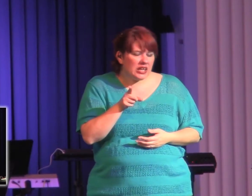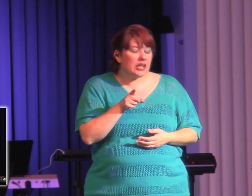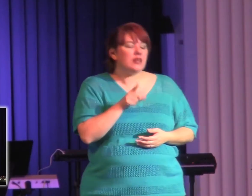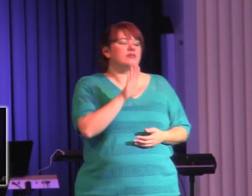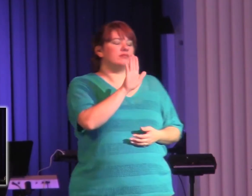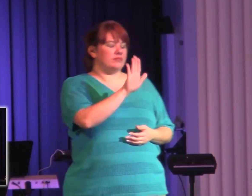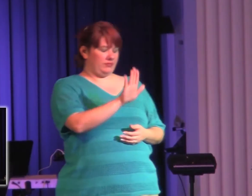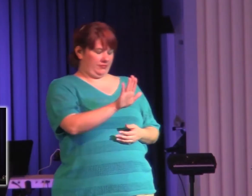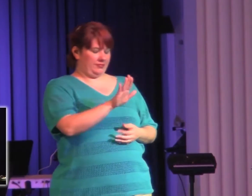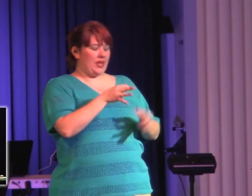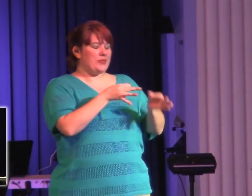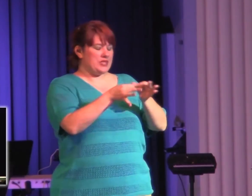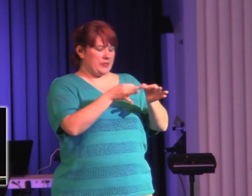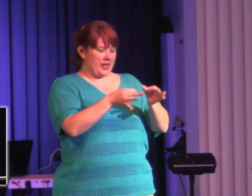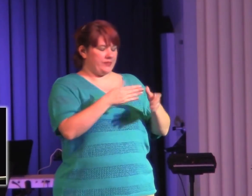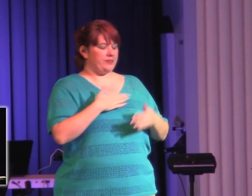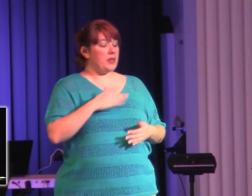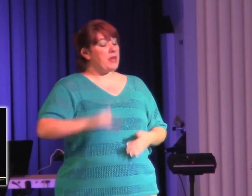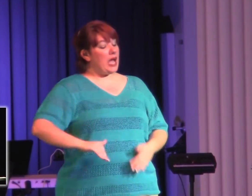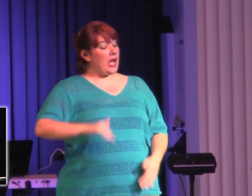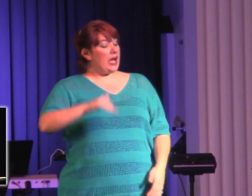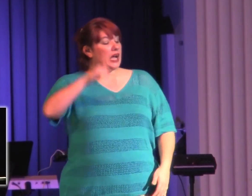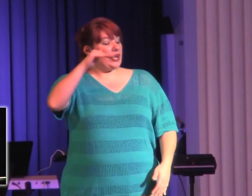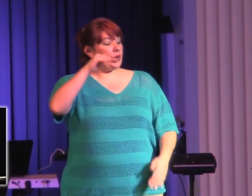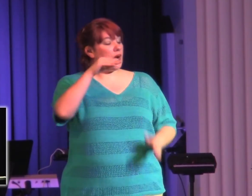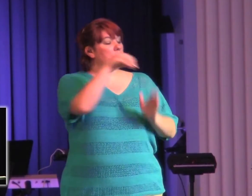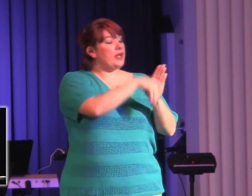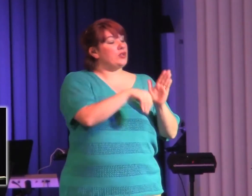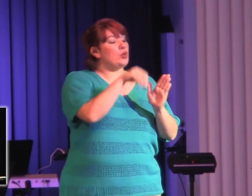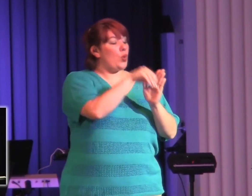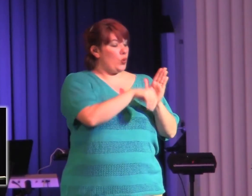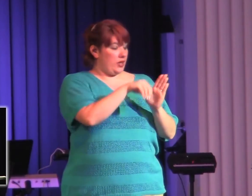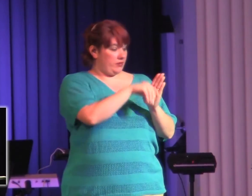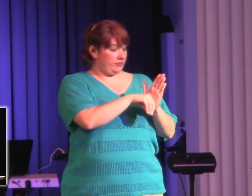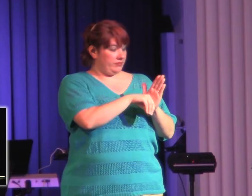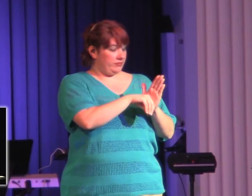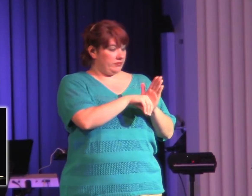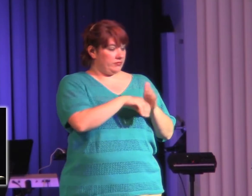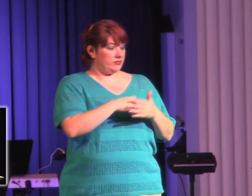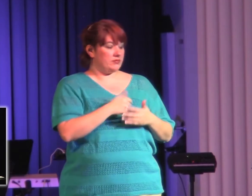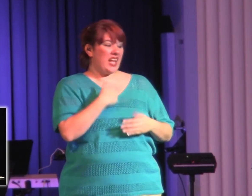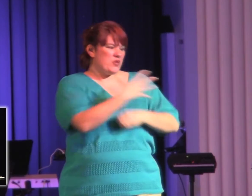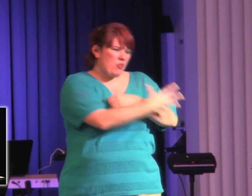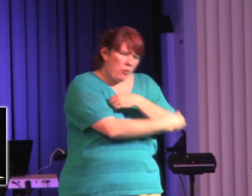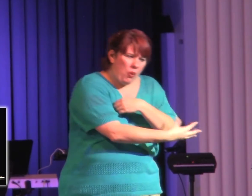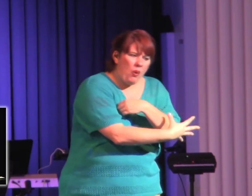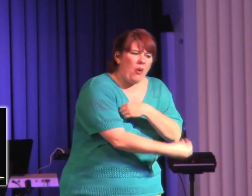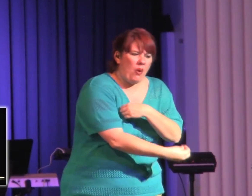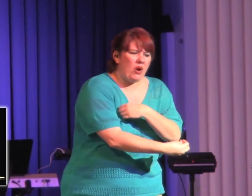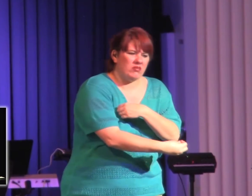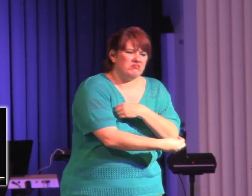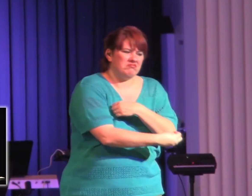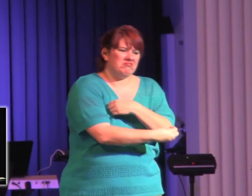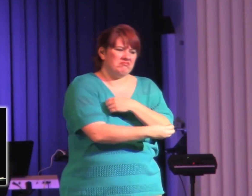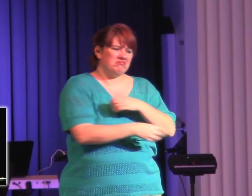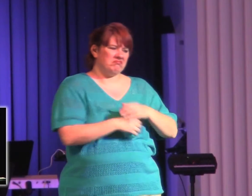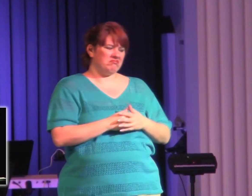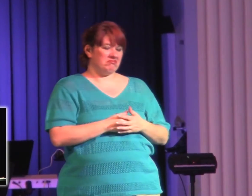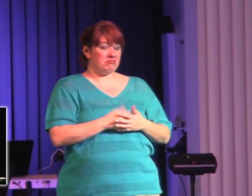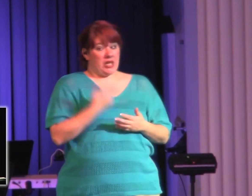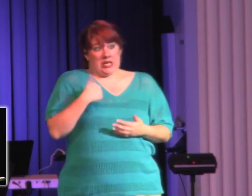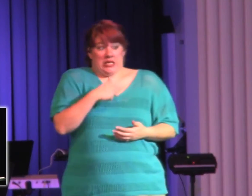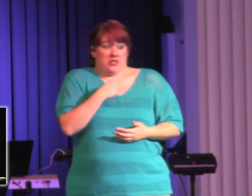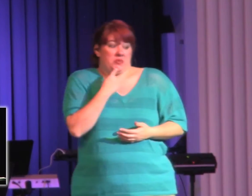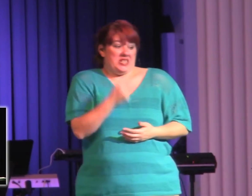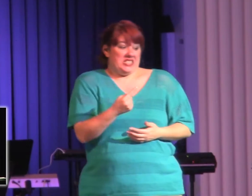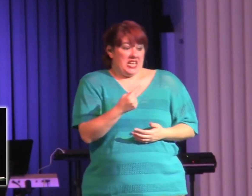I grew up on the West Bank of New Orleans. Grew up, as we like to call today, impoverished. Okay? Or, as we